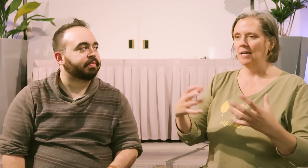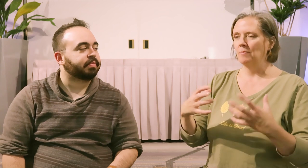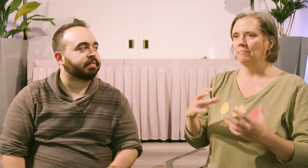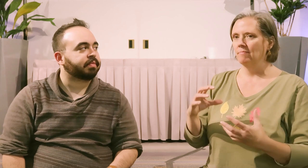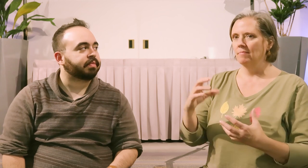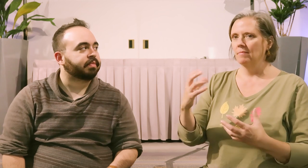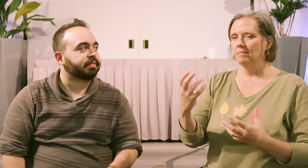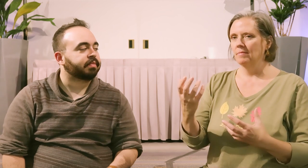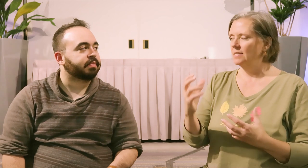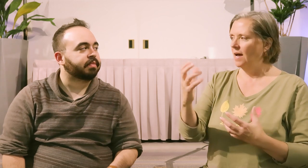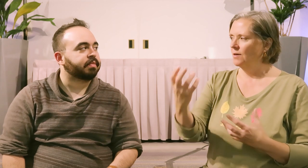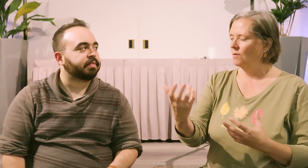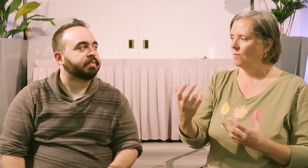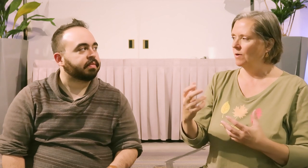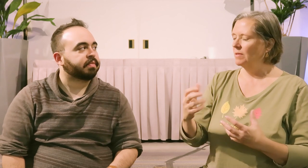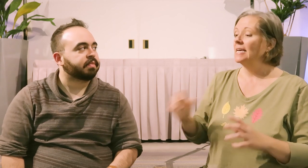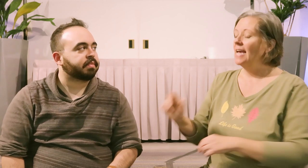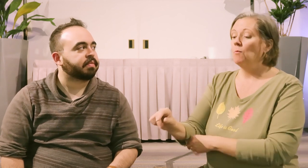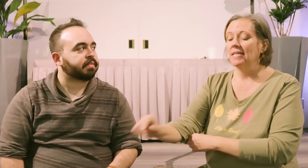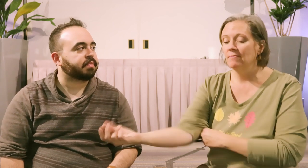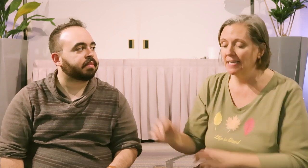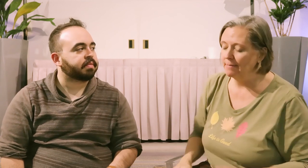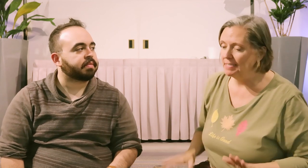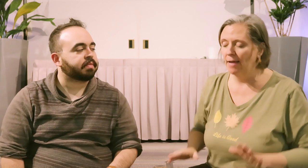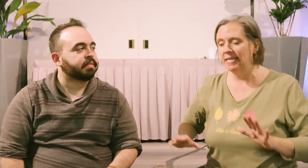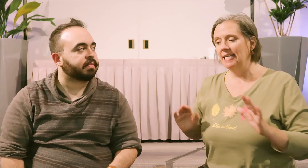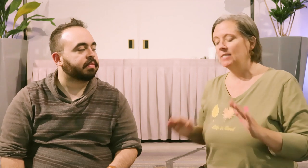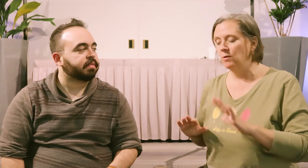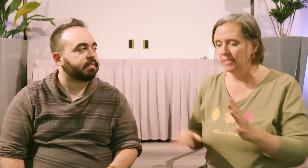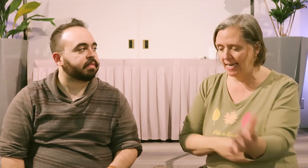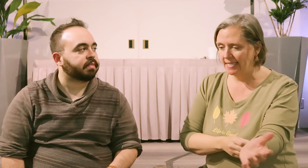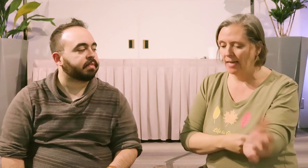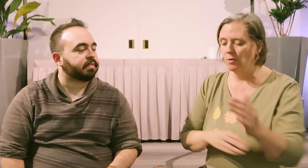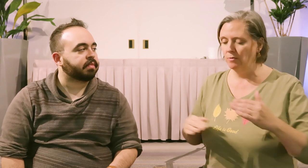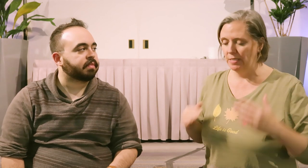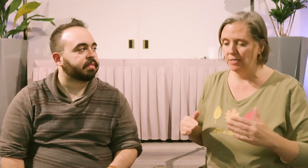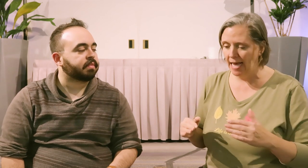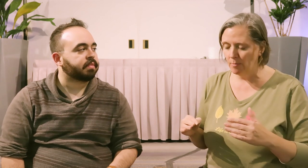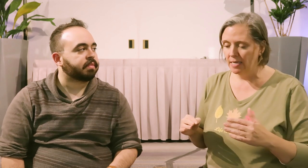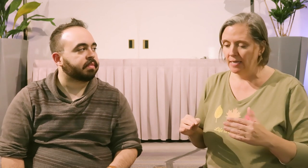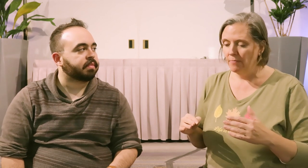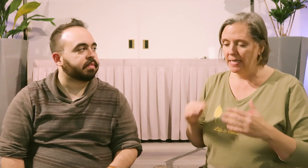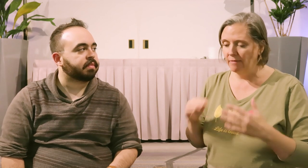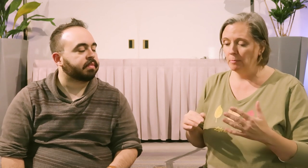desire or warmth. And what is fascinating about tapping, it's so exciting that when you tap, inevitably